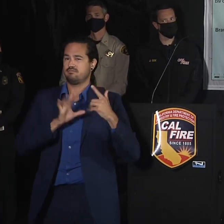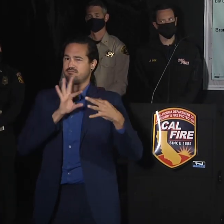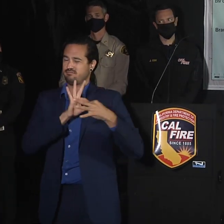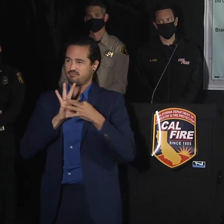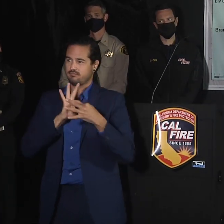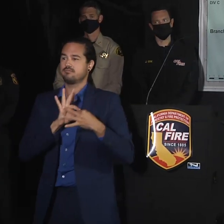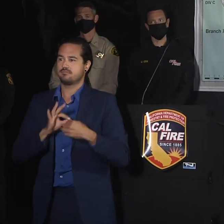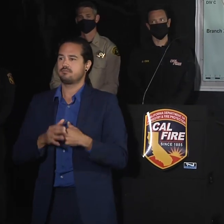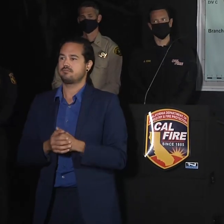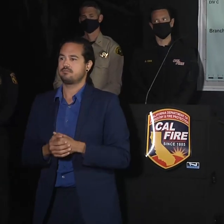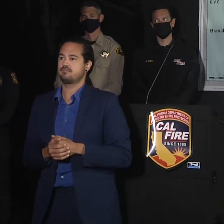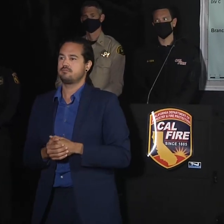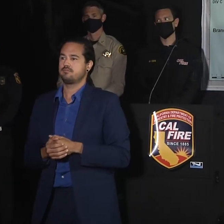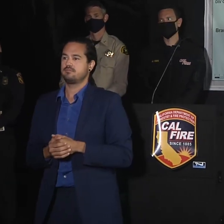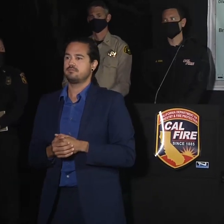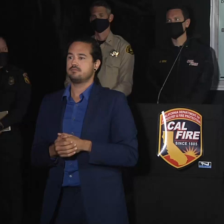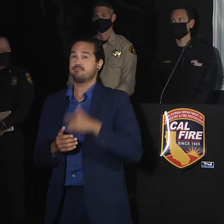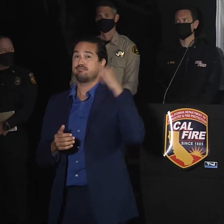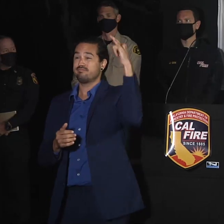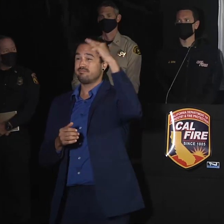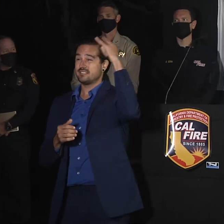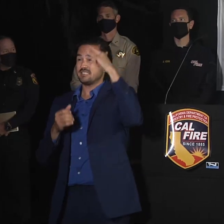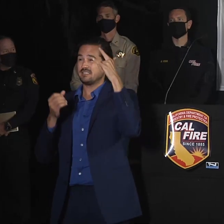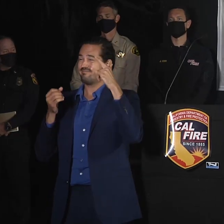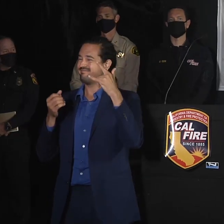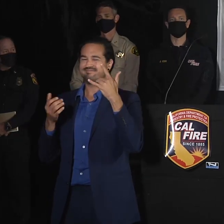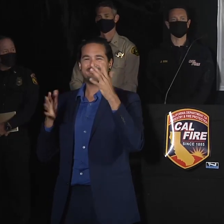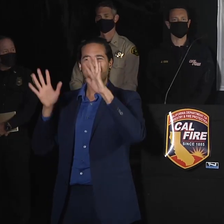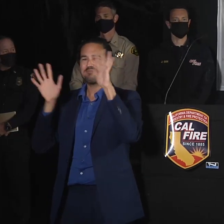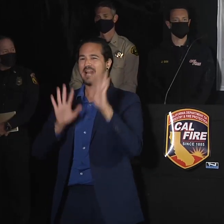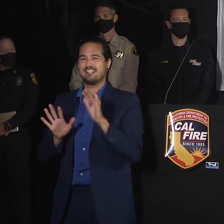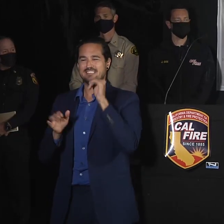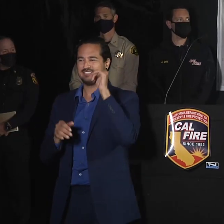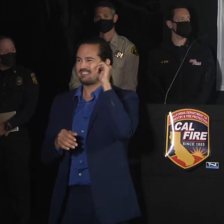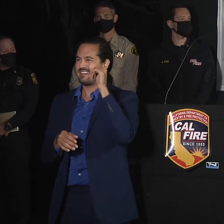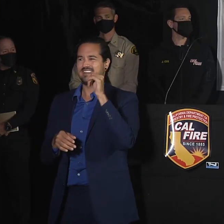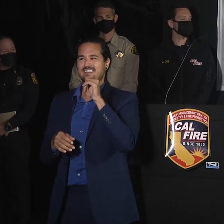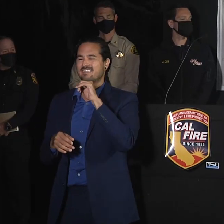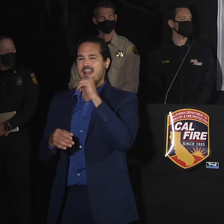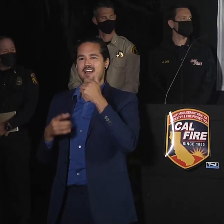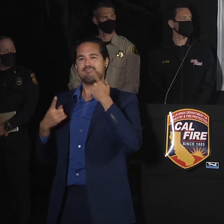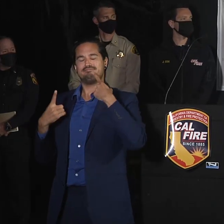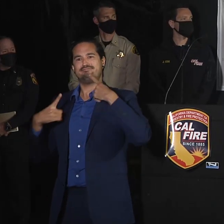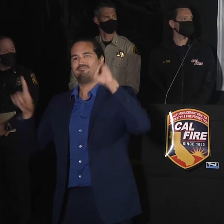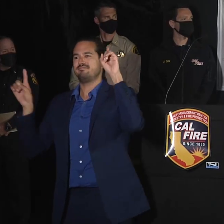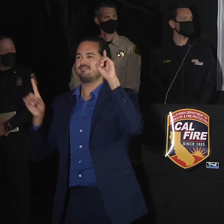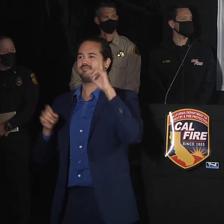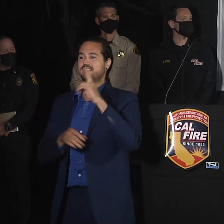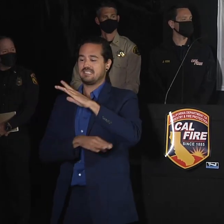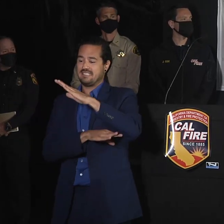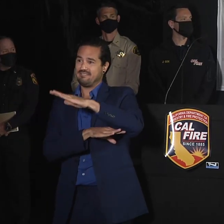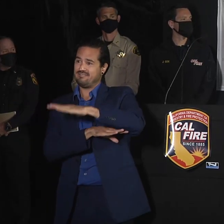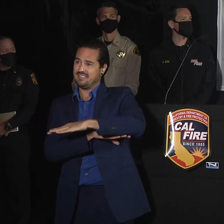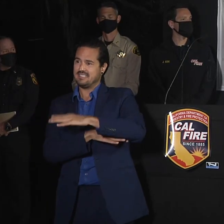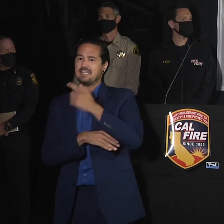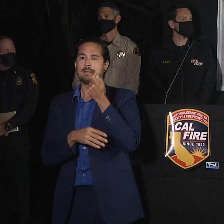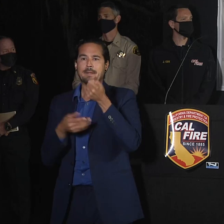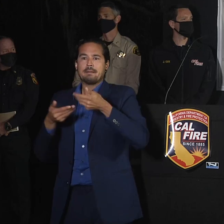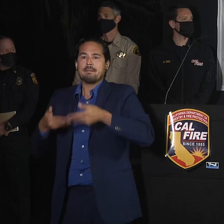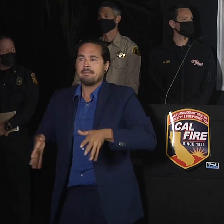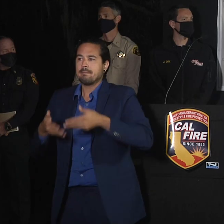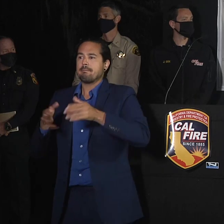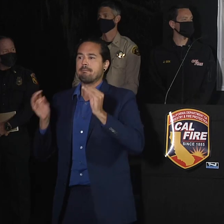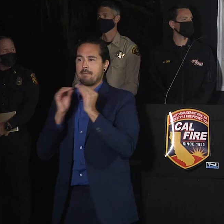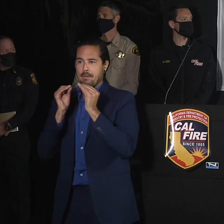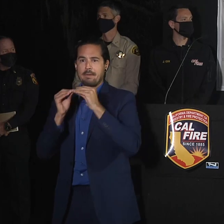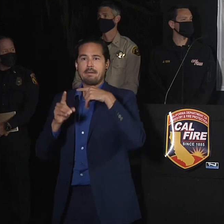was not helpful to that. We could not get any reconnaissance flights in. It was until very late in the day we'd get any water dropping flights in. So